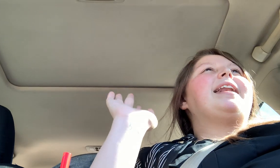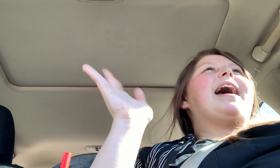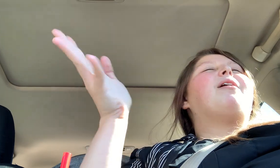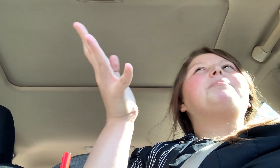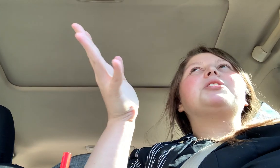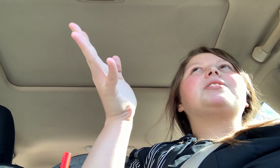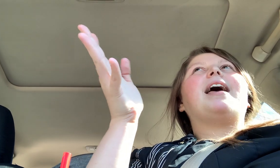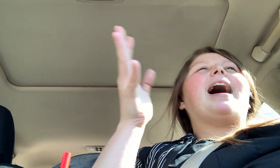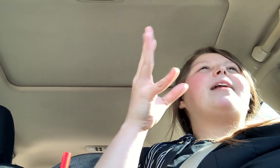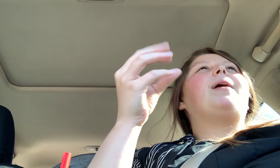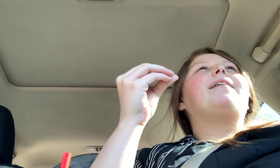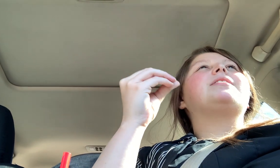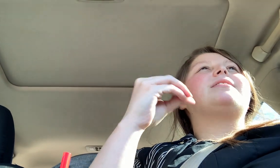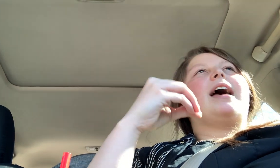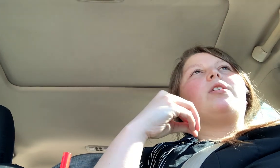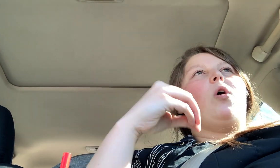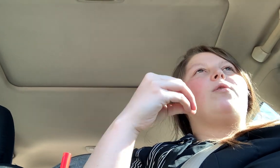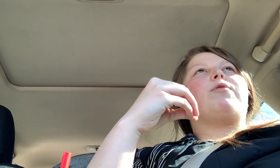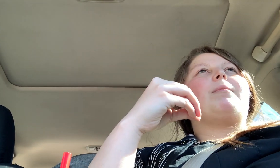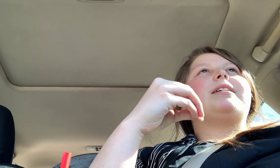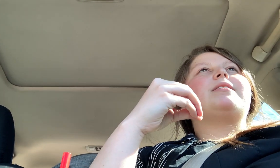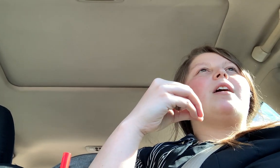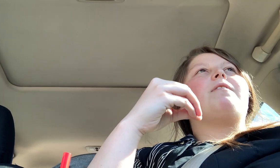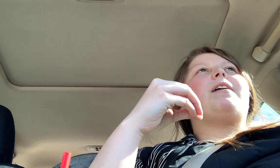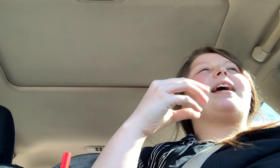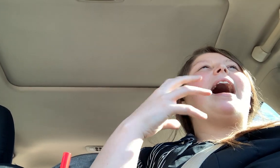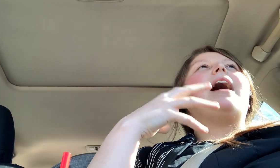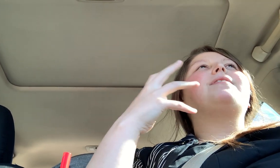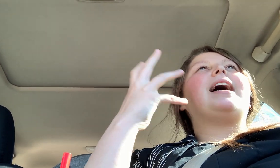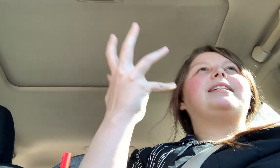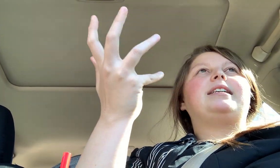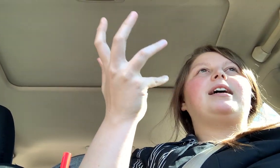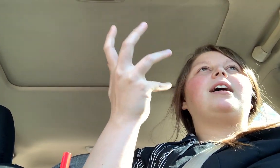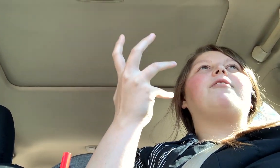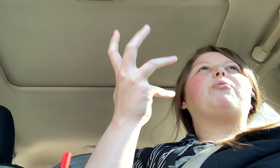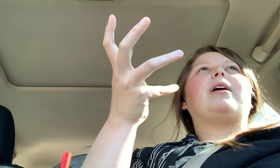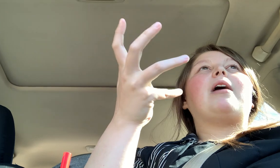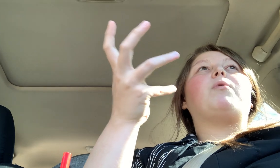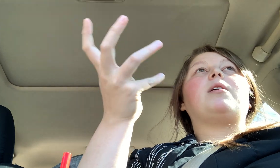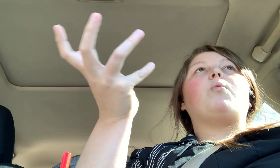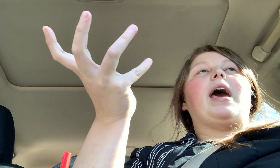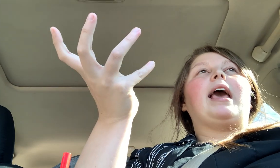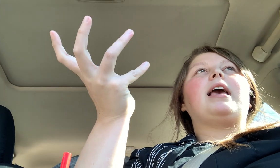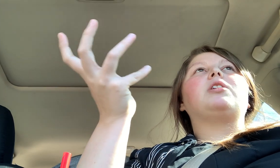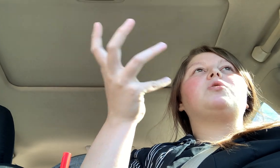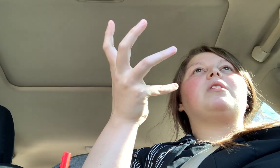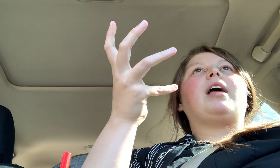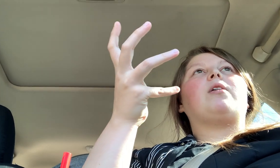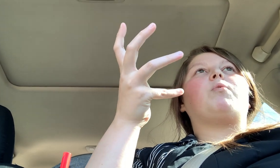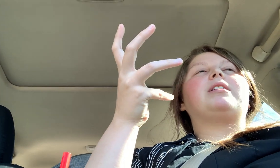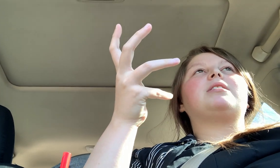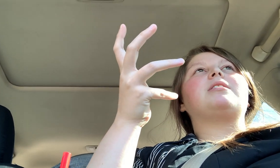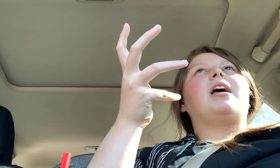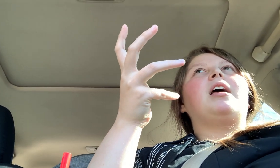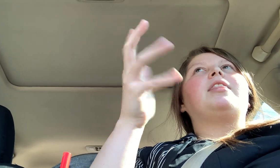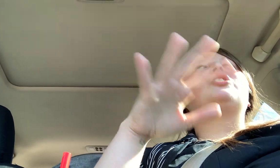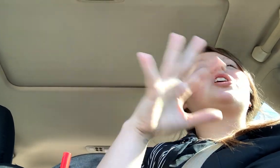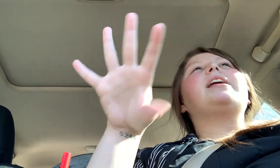now I'm just like, I don't have a set goal for myself. Like I have an idea of what I want to weigh. Like once the journey